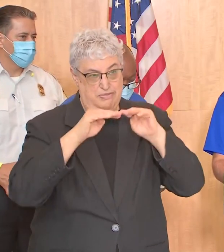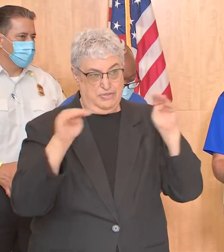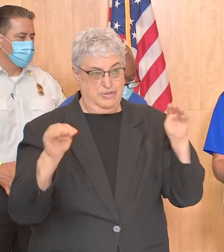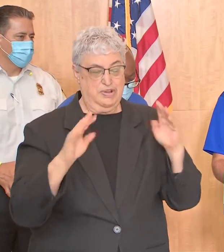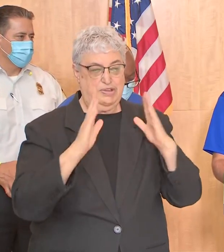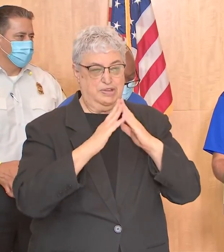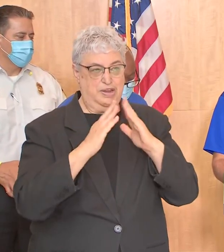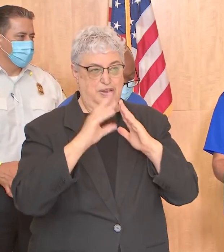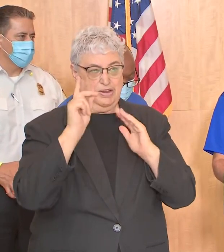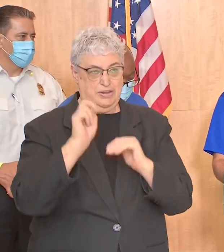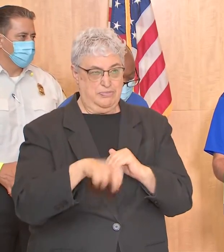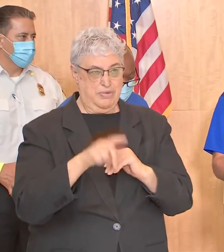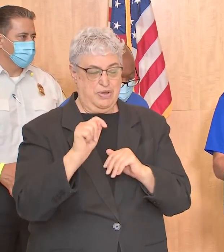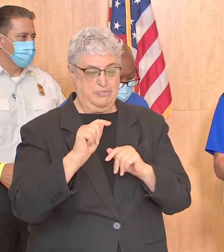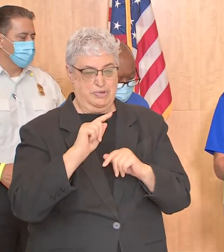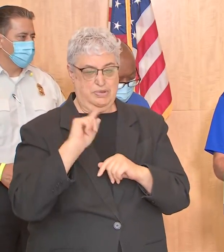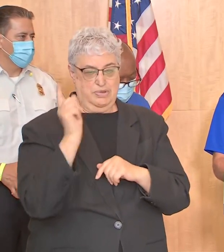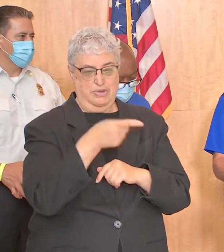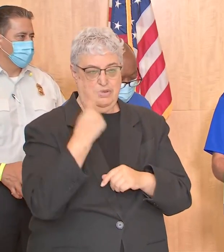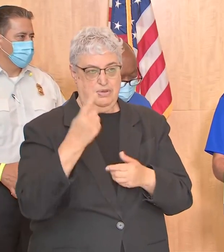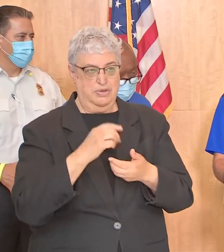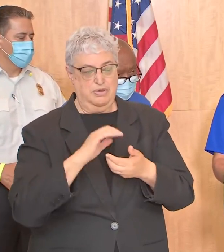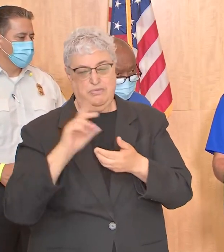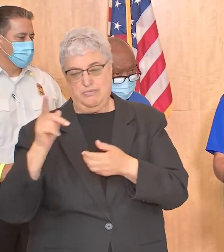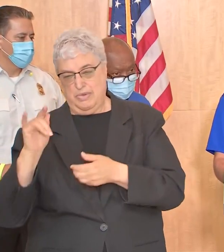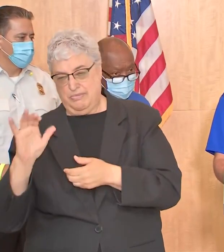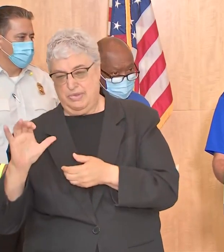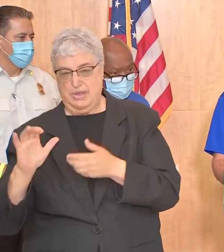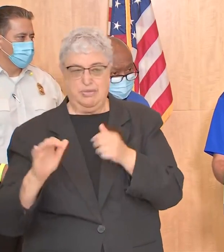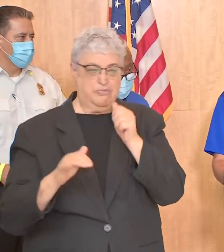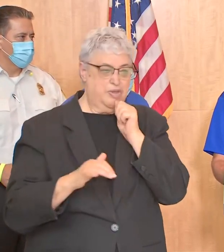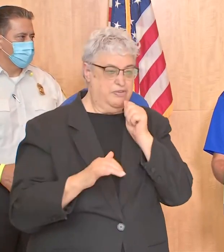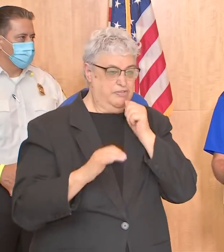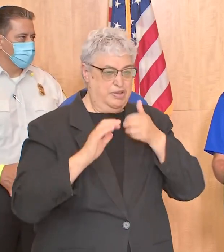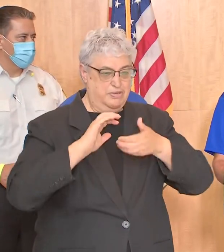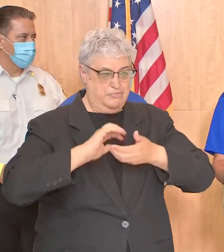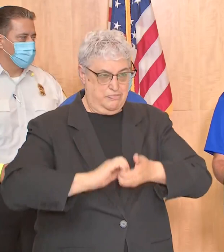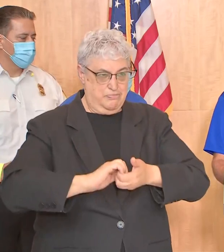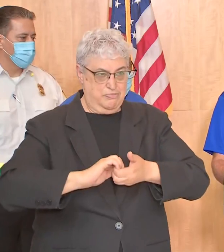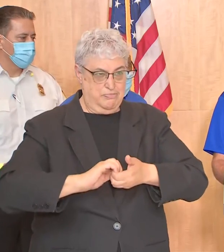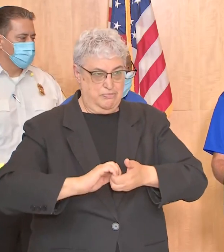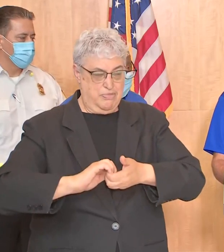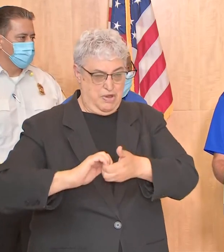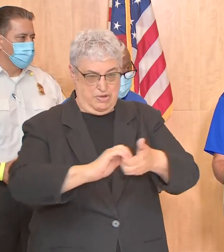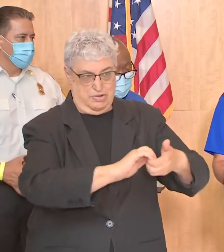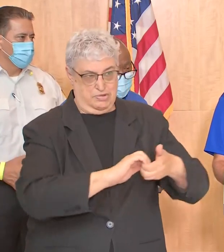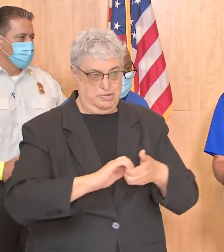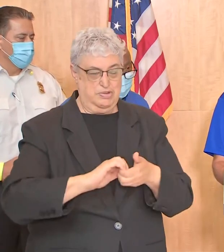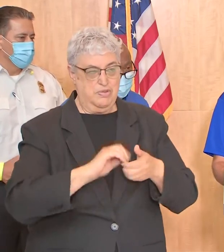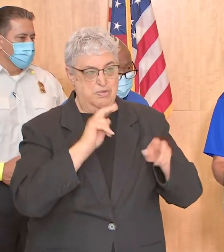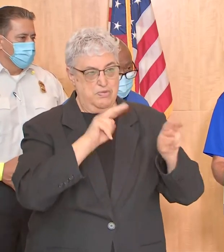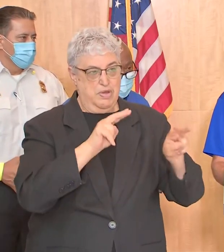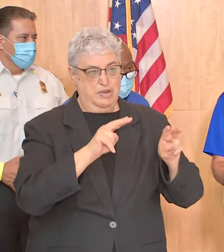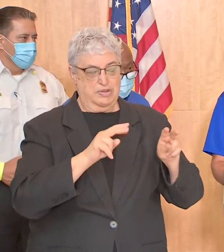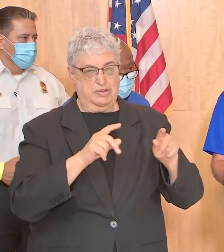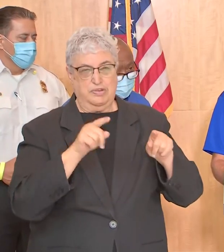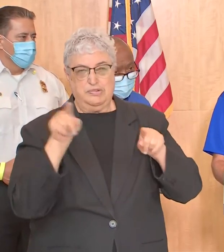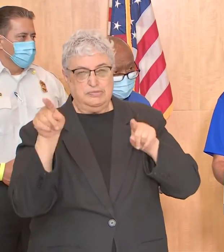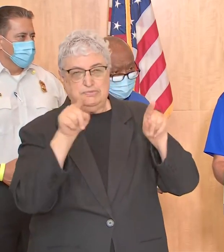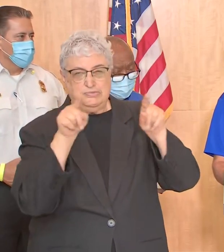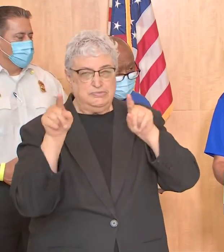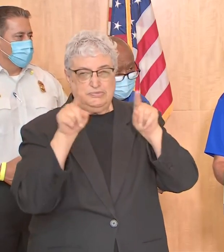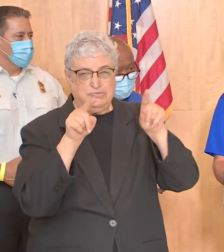city departments and entities both public and private sector partners but we're also monitoring the track of the storm